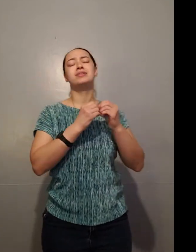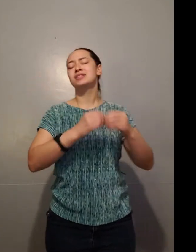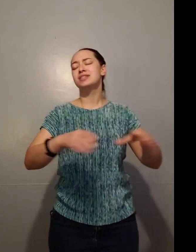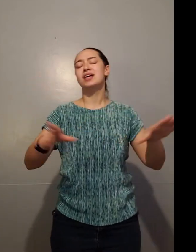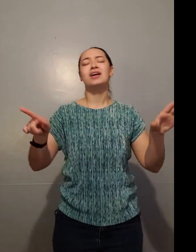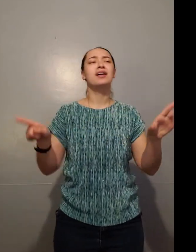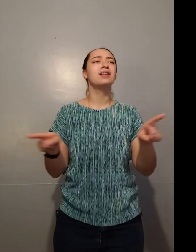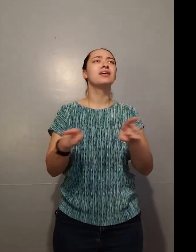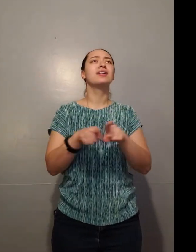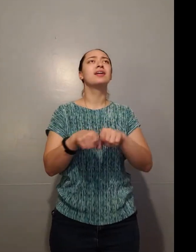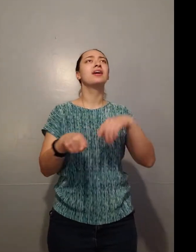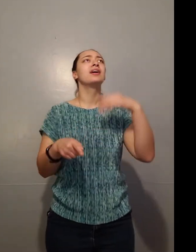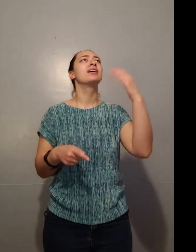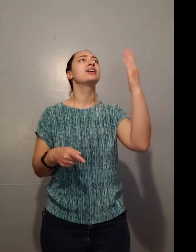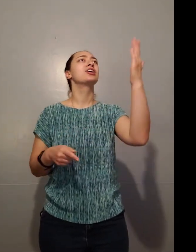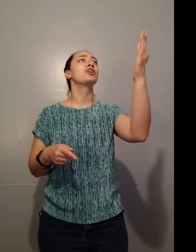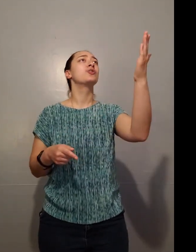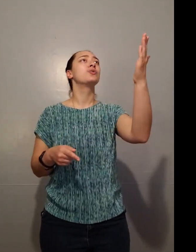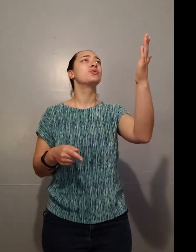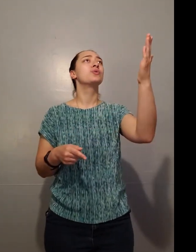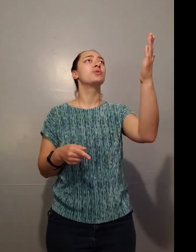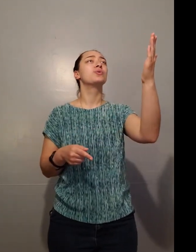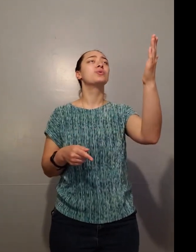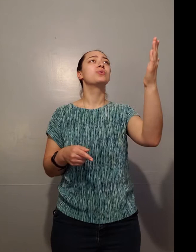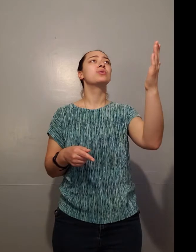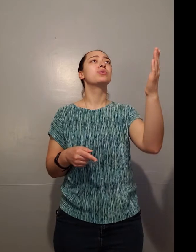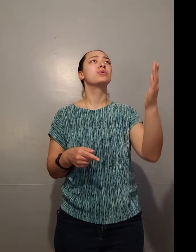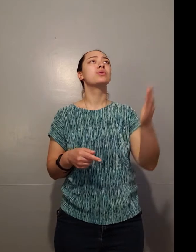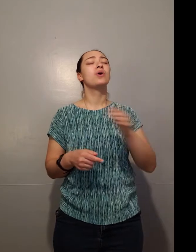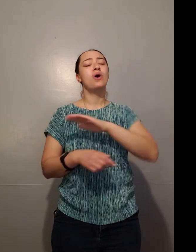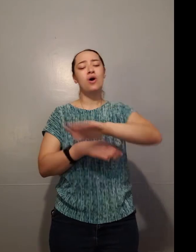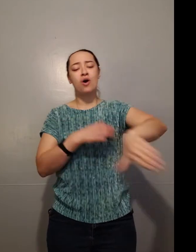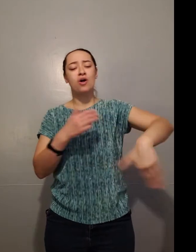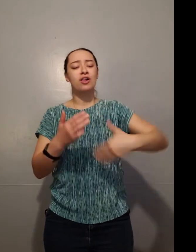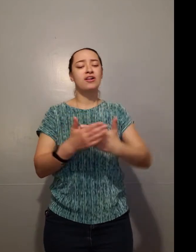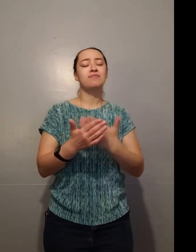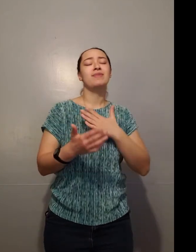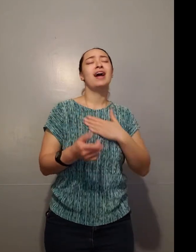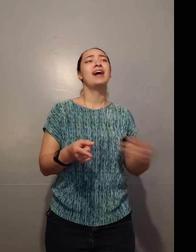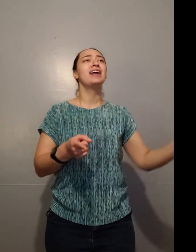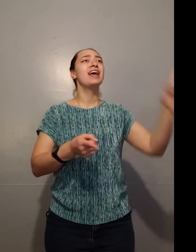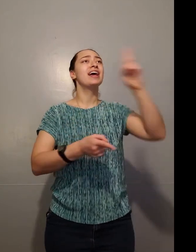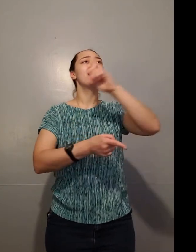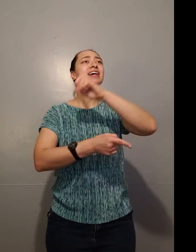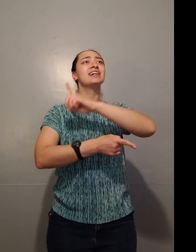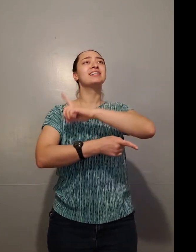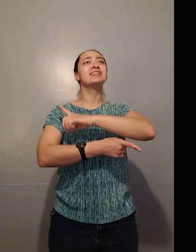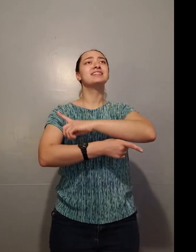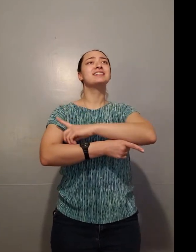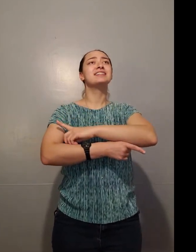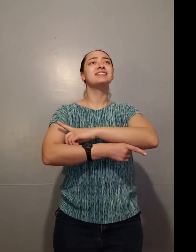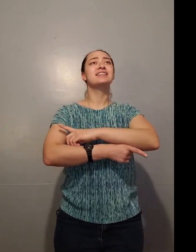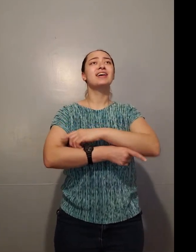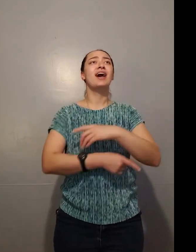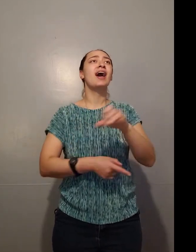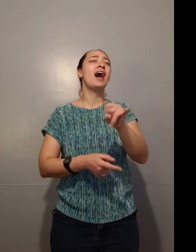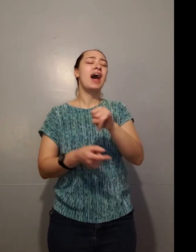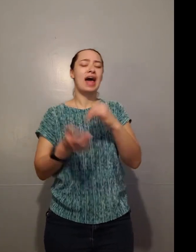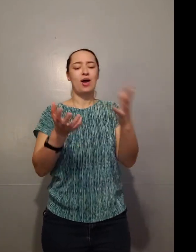is none like you. All of my aims, I